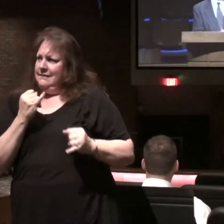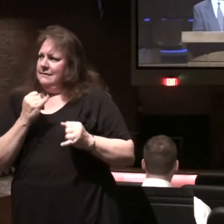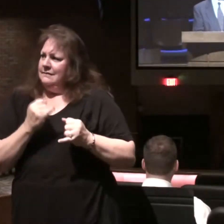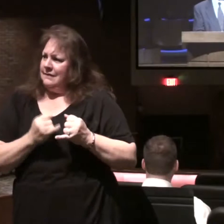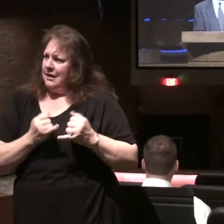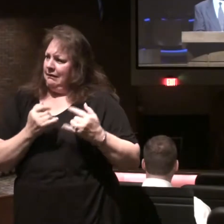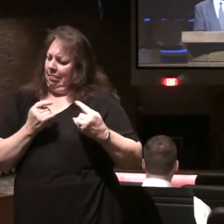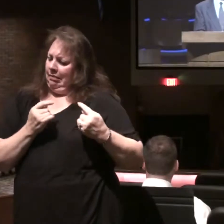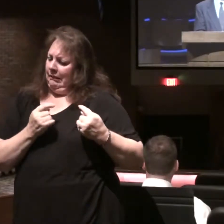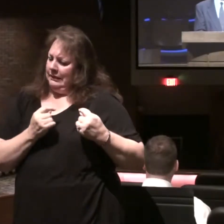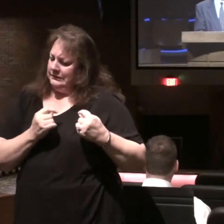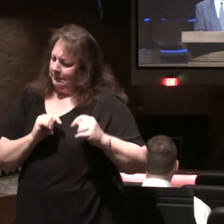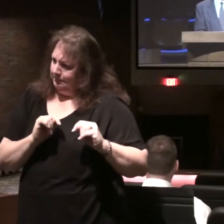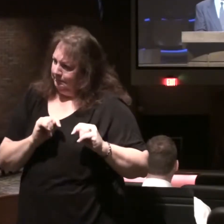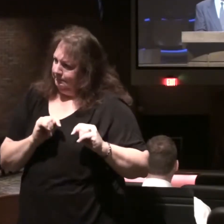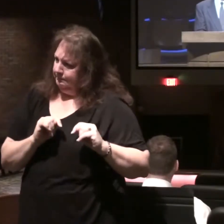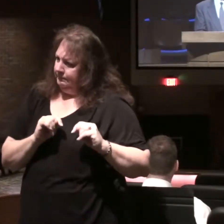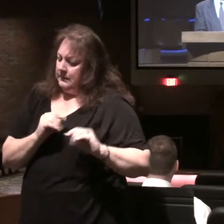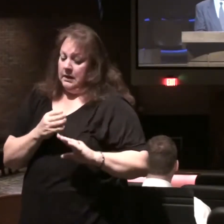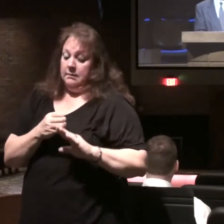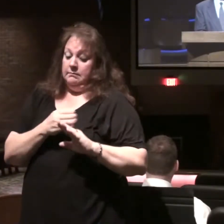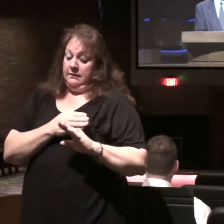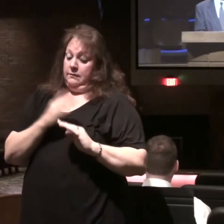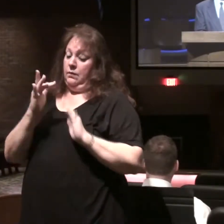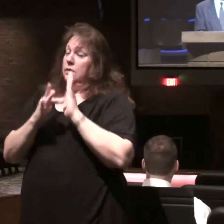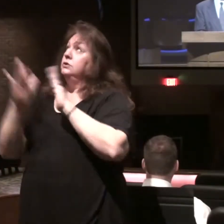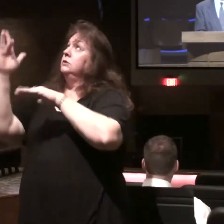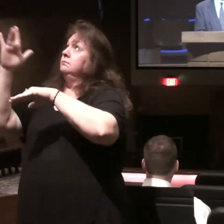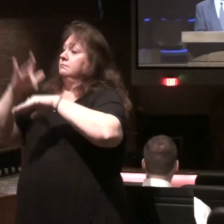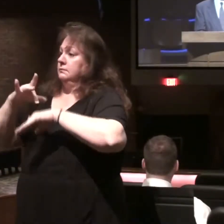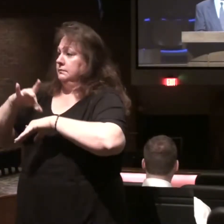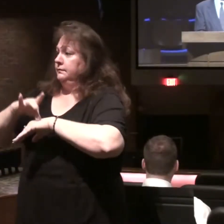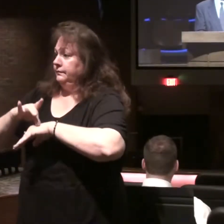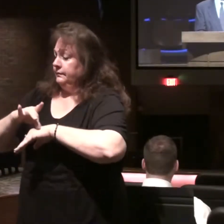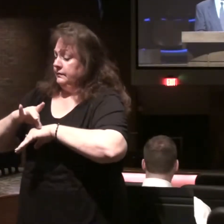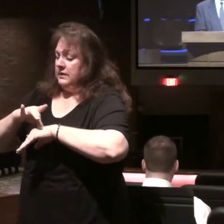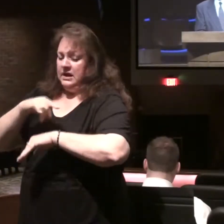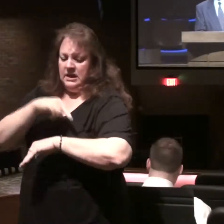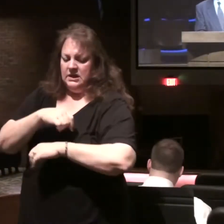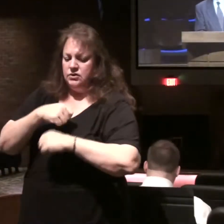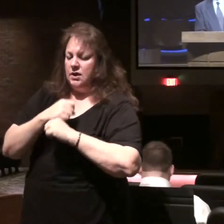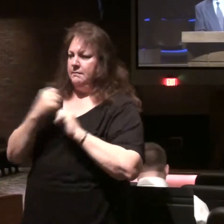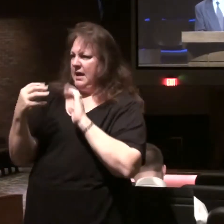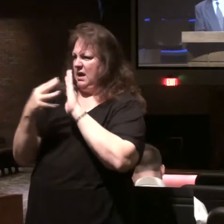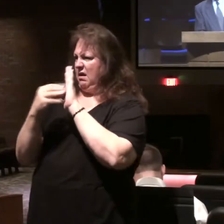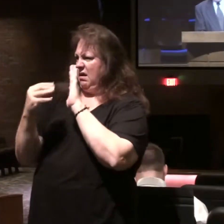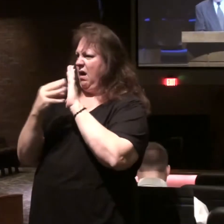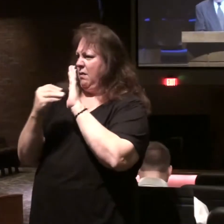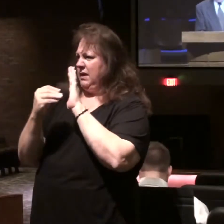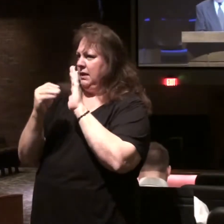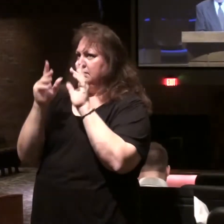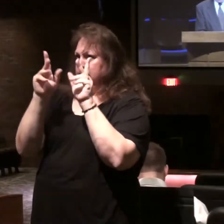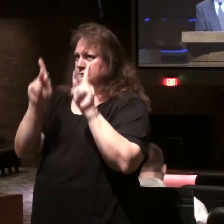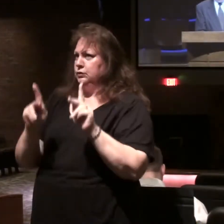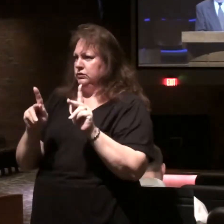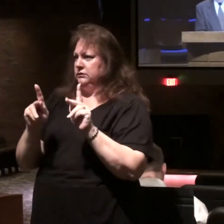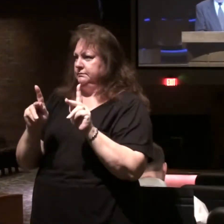before the coming of Christ to create a counterfeit alternative.